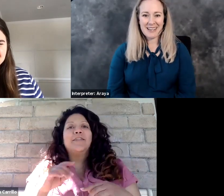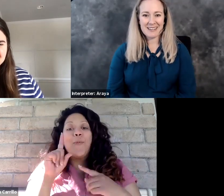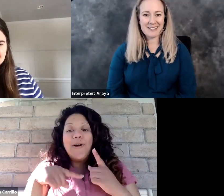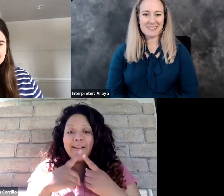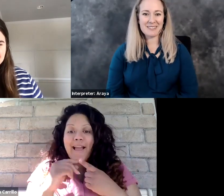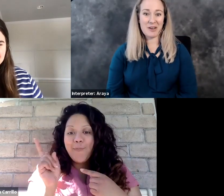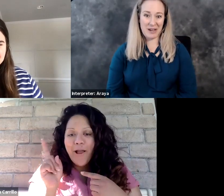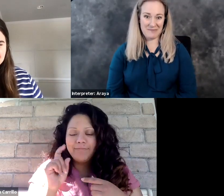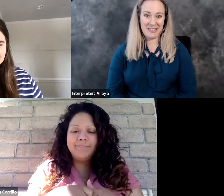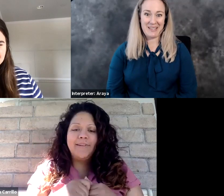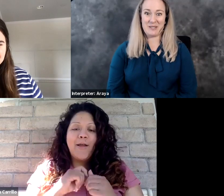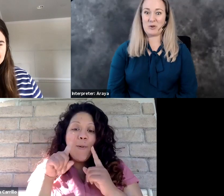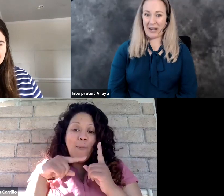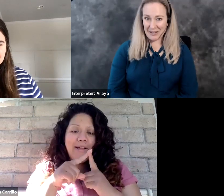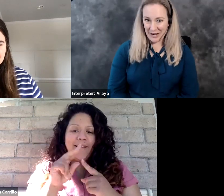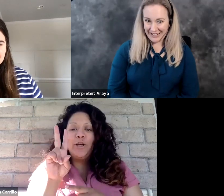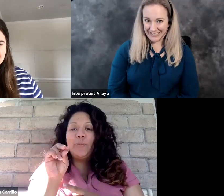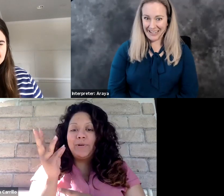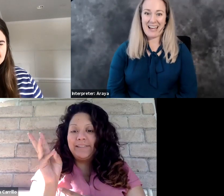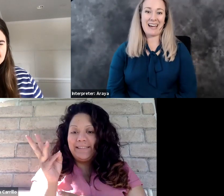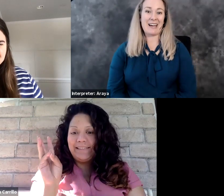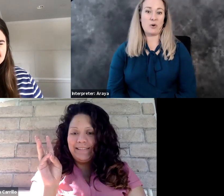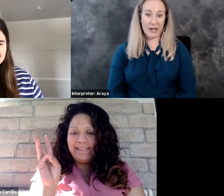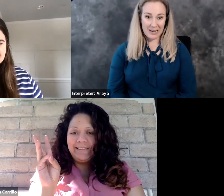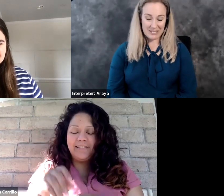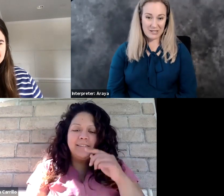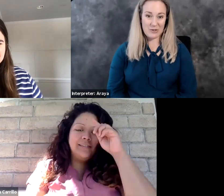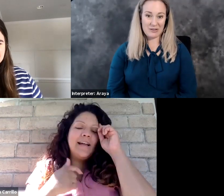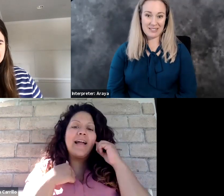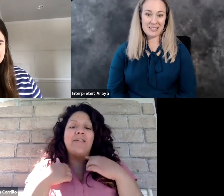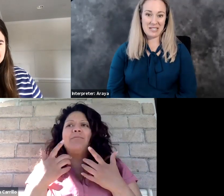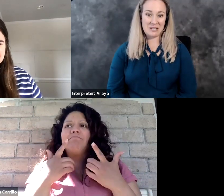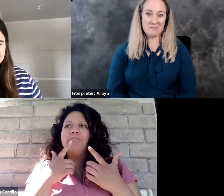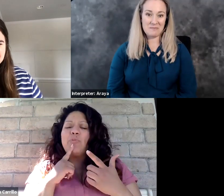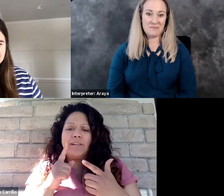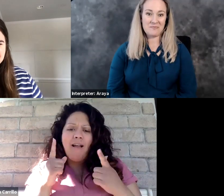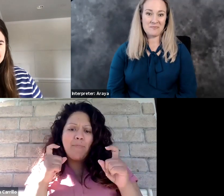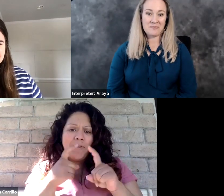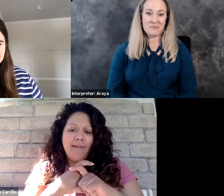Yes. Okay. So when and where? When was in 2016.